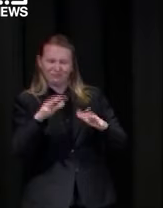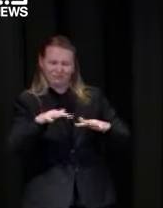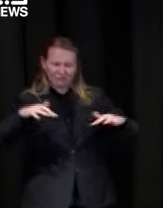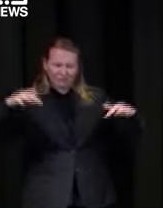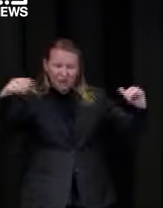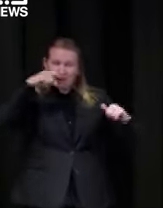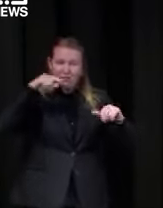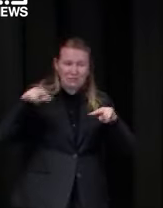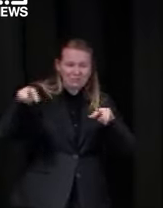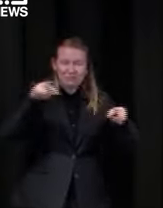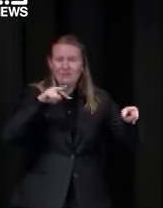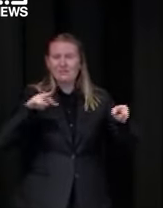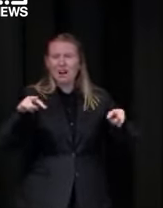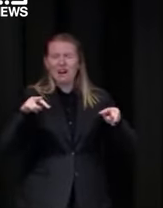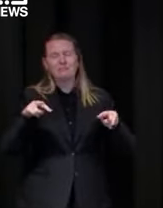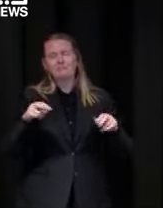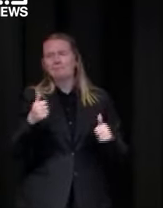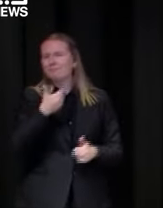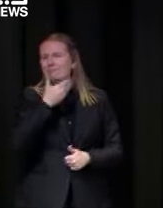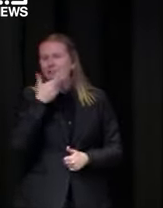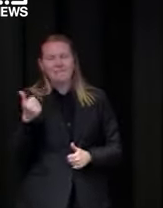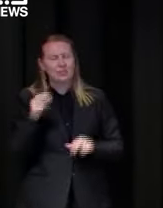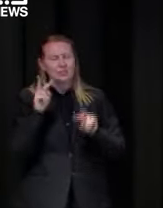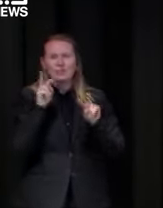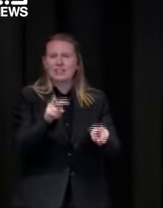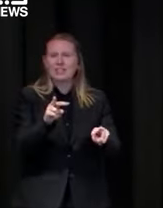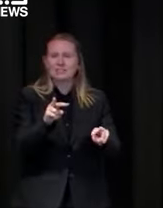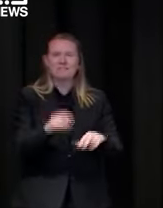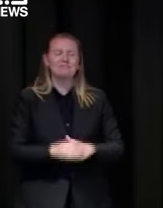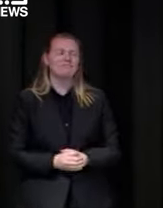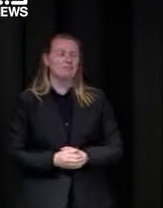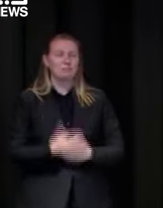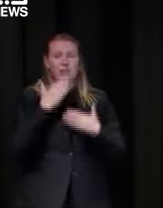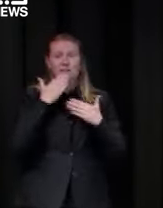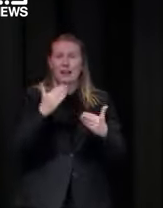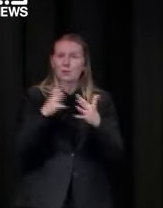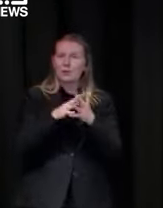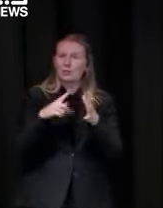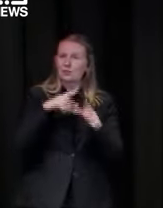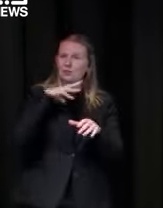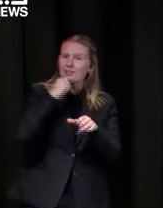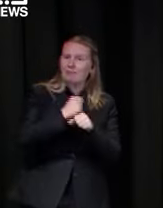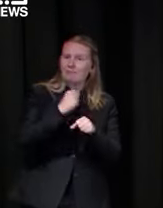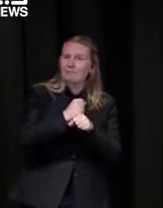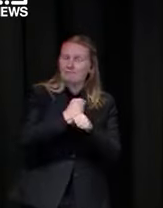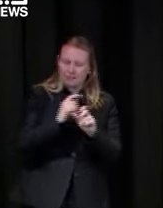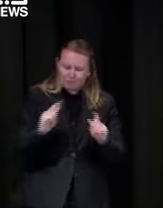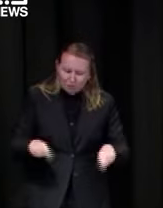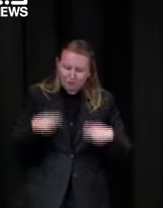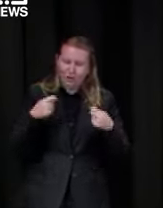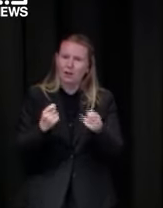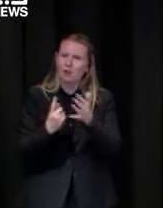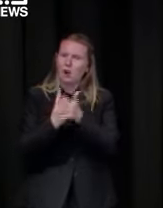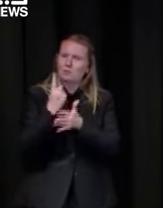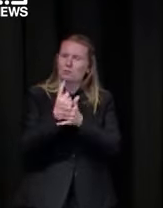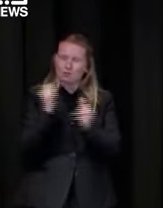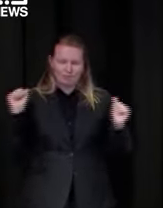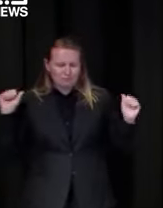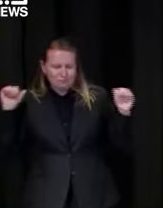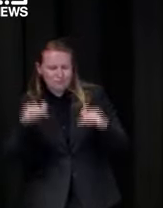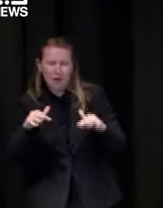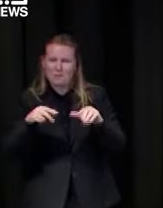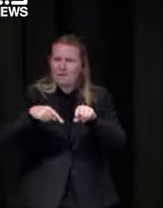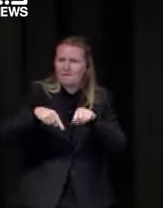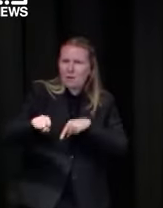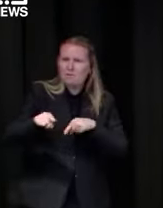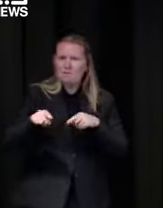and uh i'm sure all afl fans thank the west australian government for providing a venue for the show to be put on and we're very